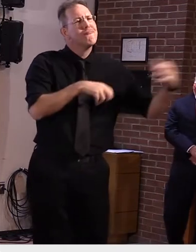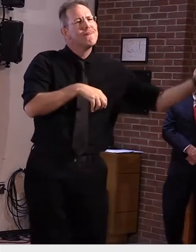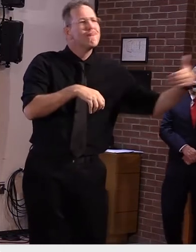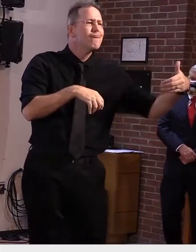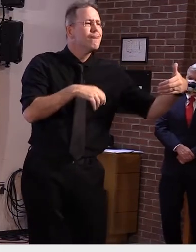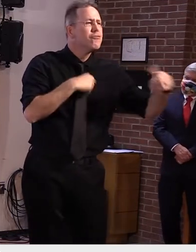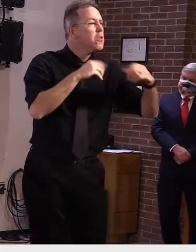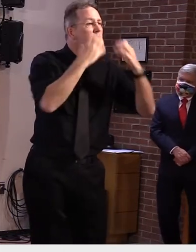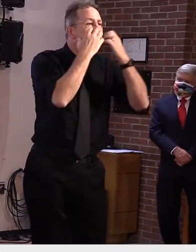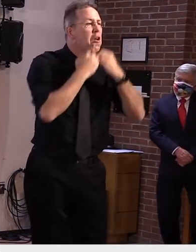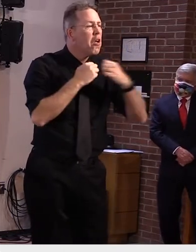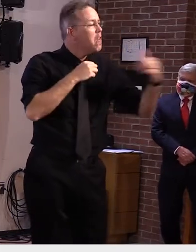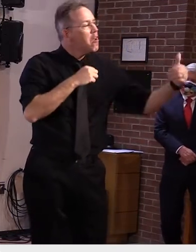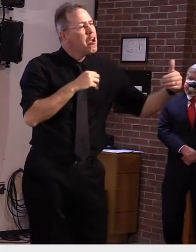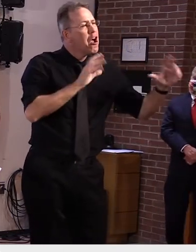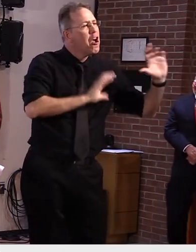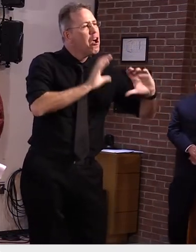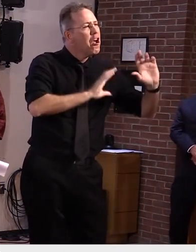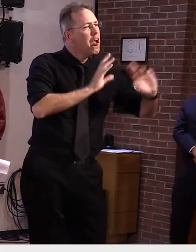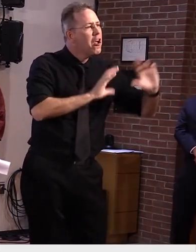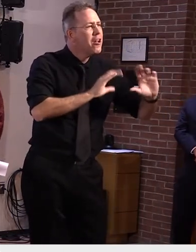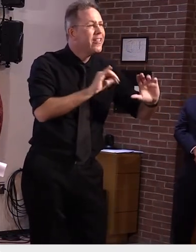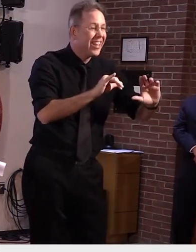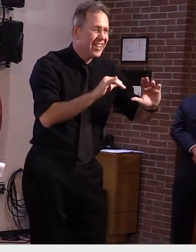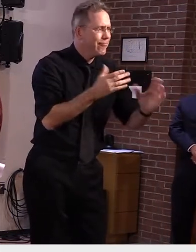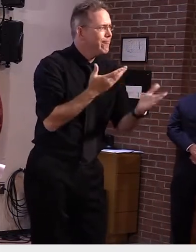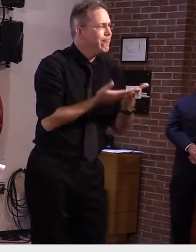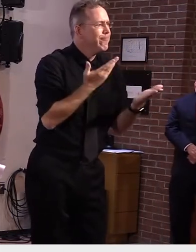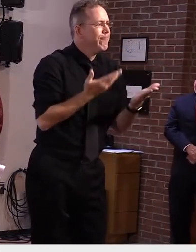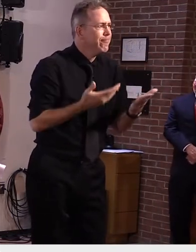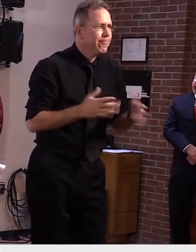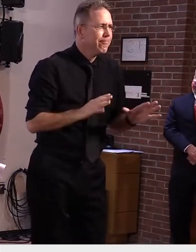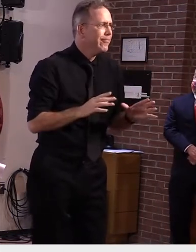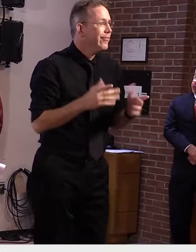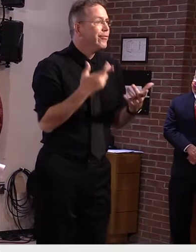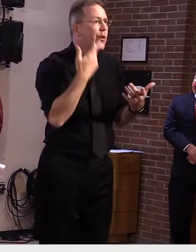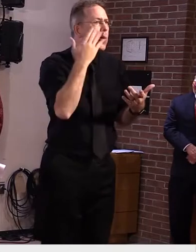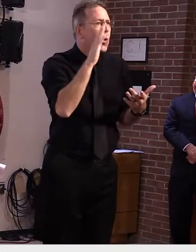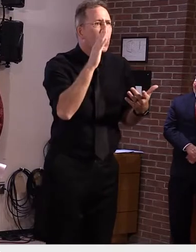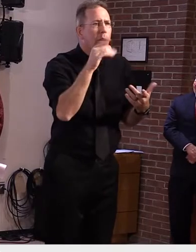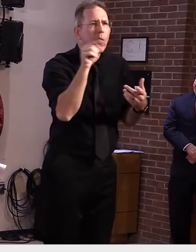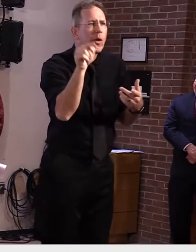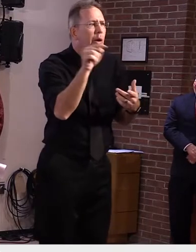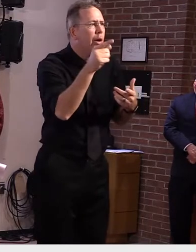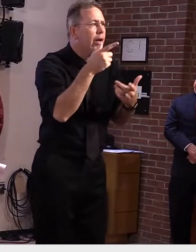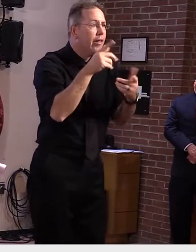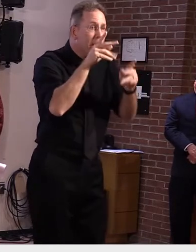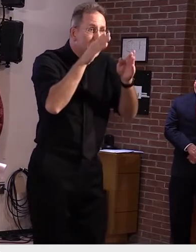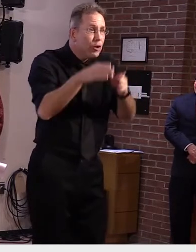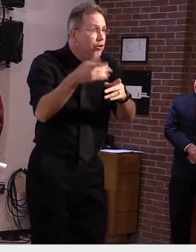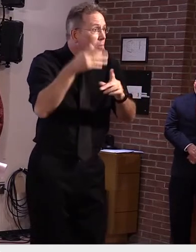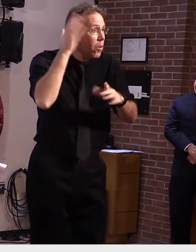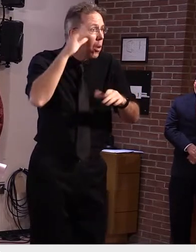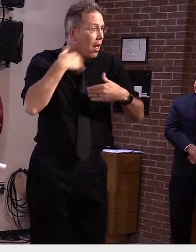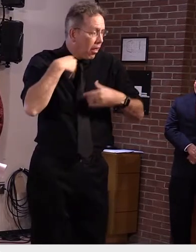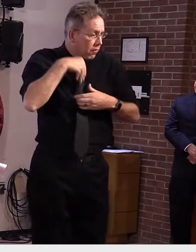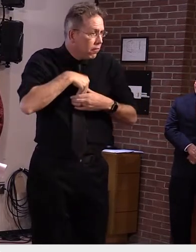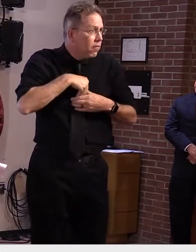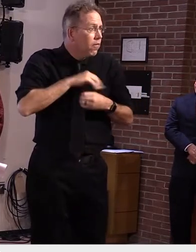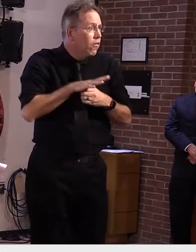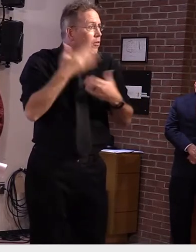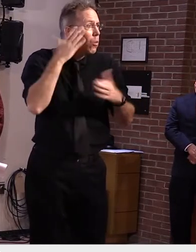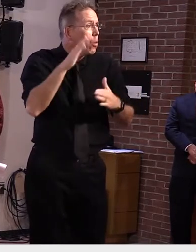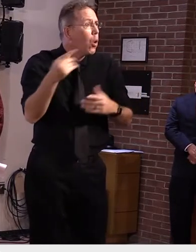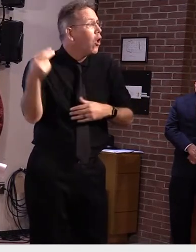But the fact is, we don't know, and they may not know, if they've been exposed to the virus, especially if they live in an